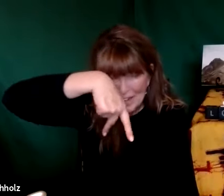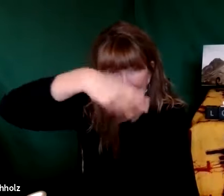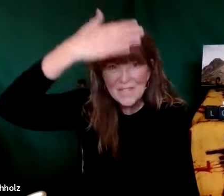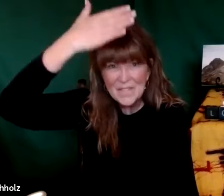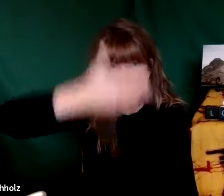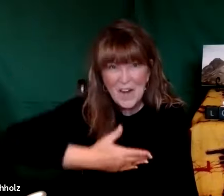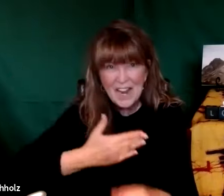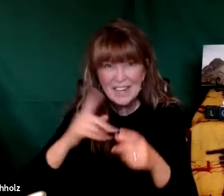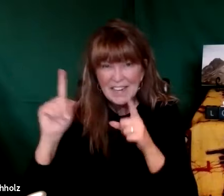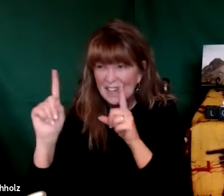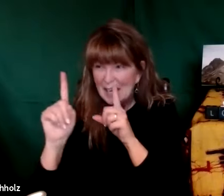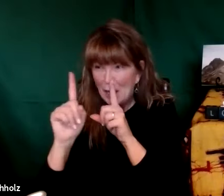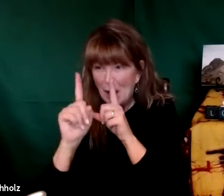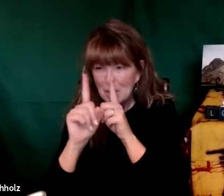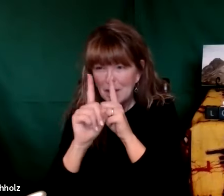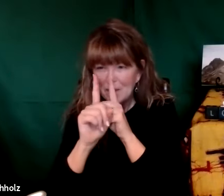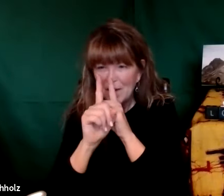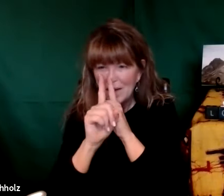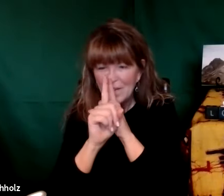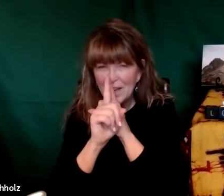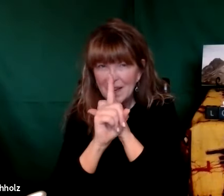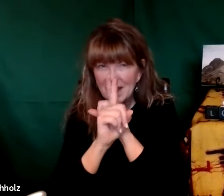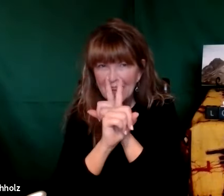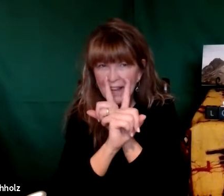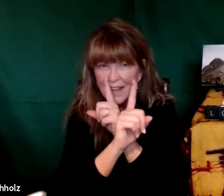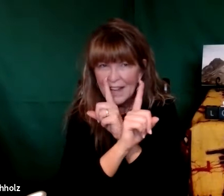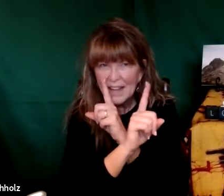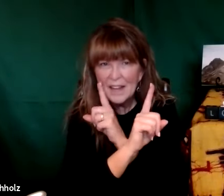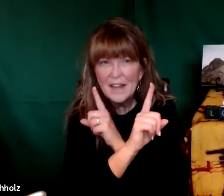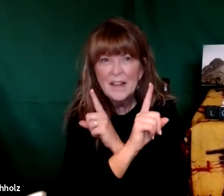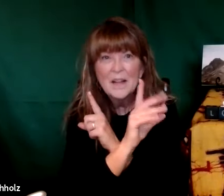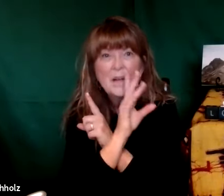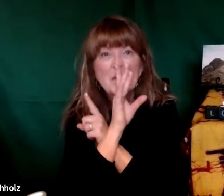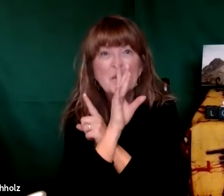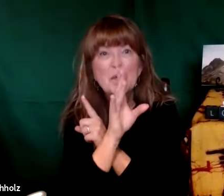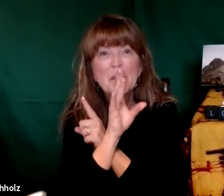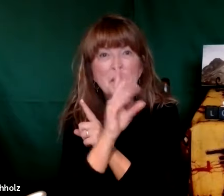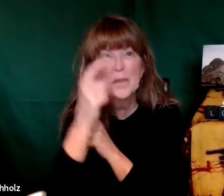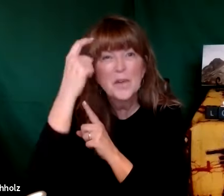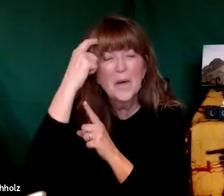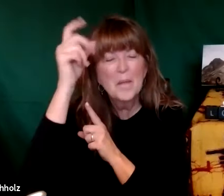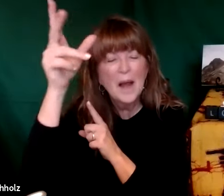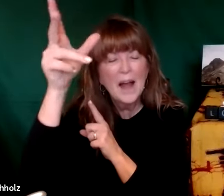God right standing right in front of us or right because God has come right past us